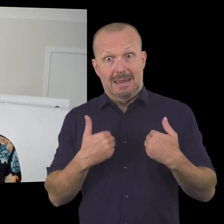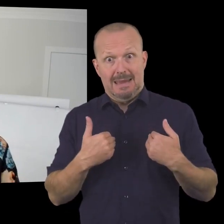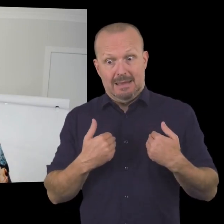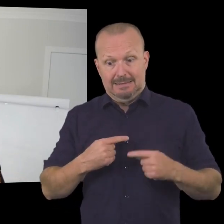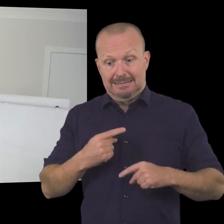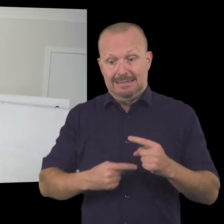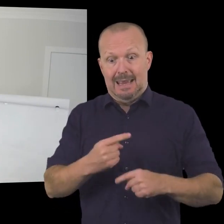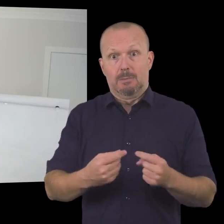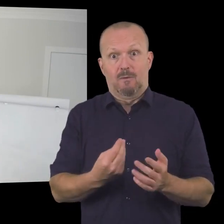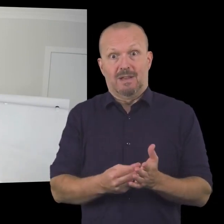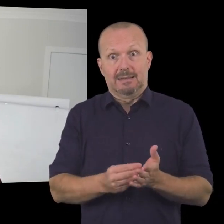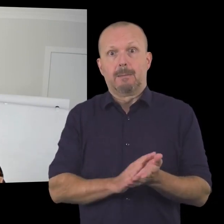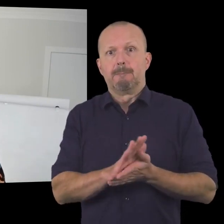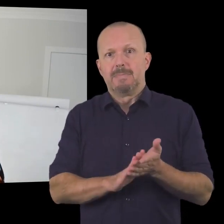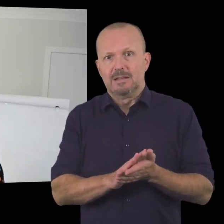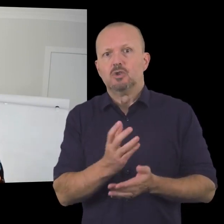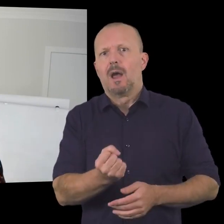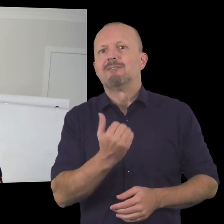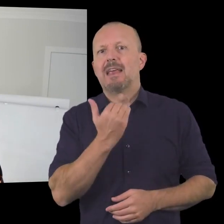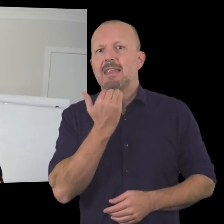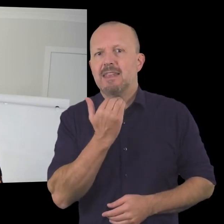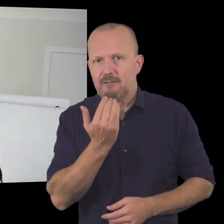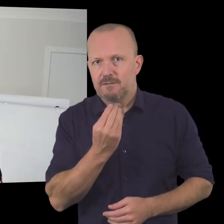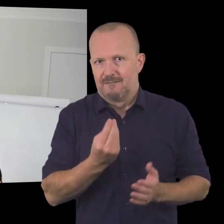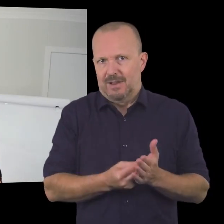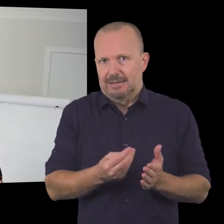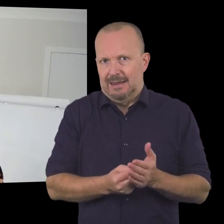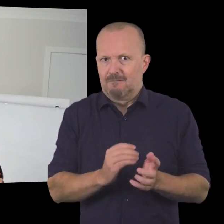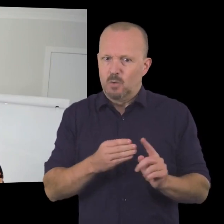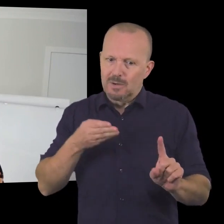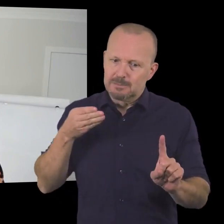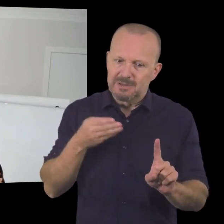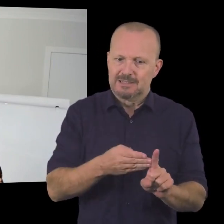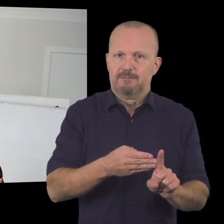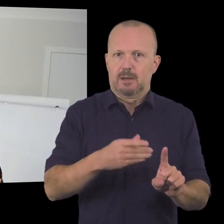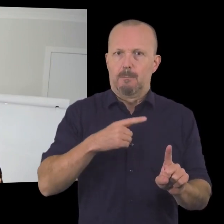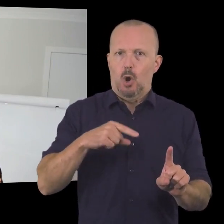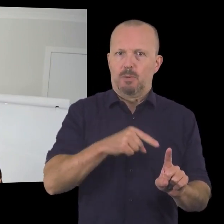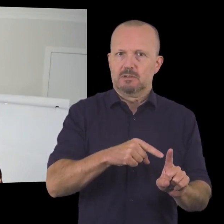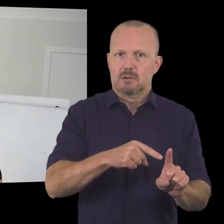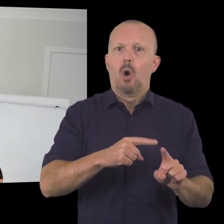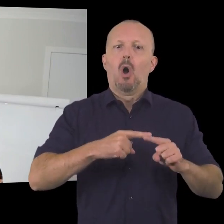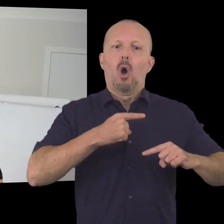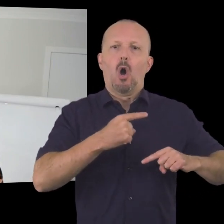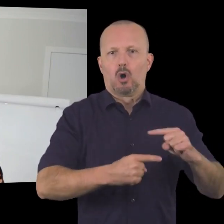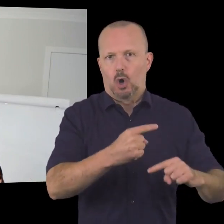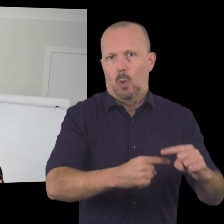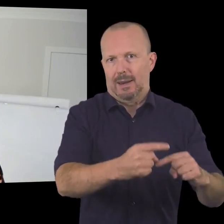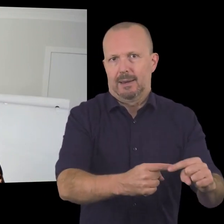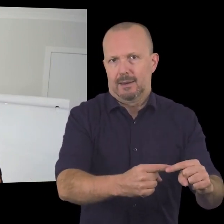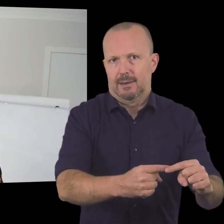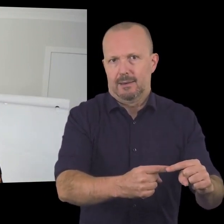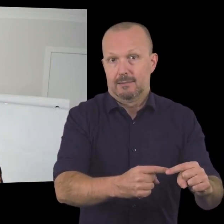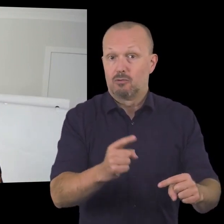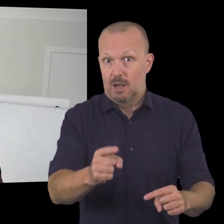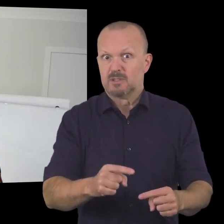definition of sustainable funding is to have enough funds for a specific purpose on an ongoing